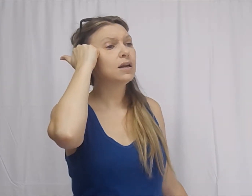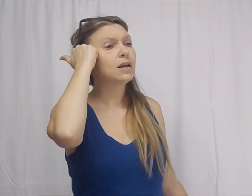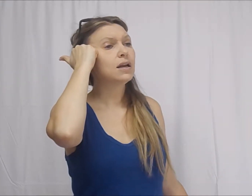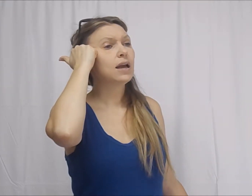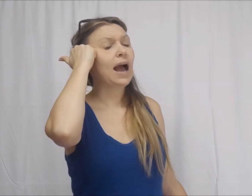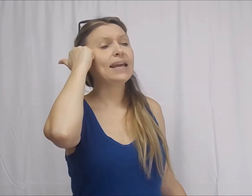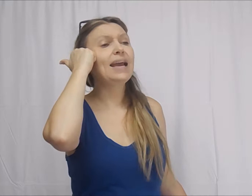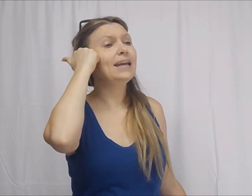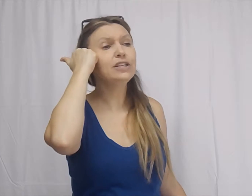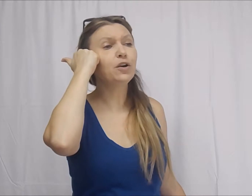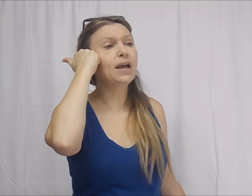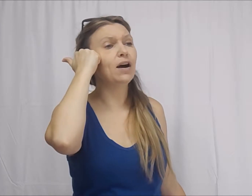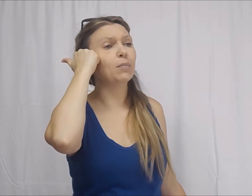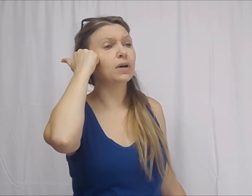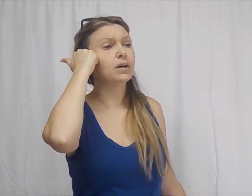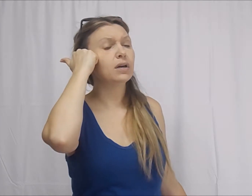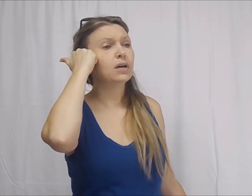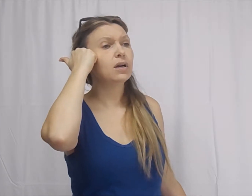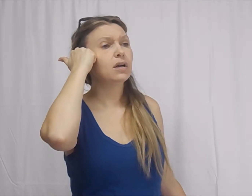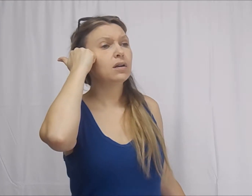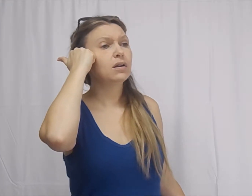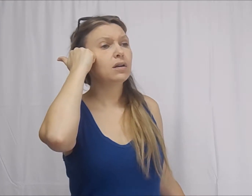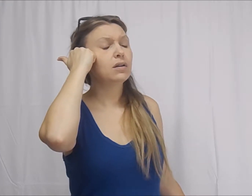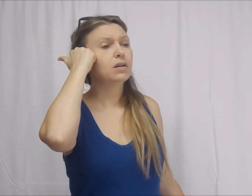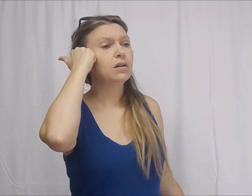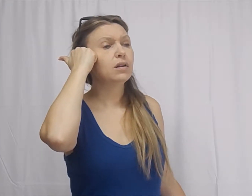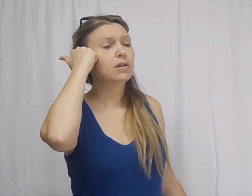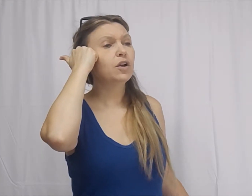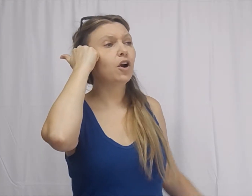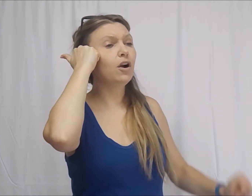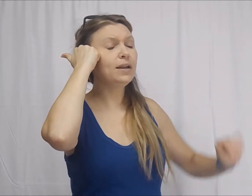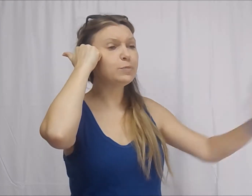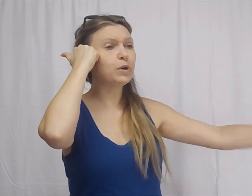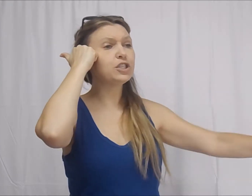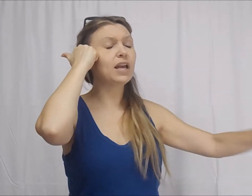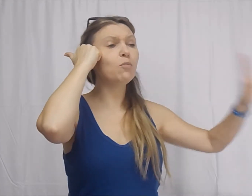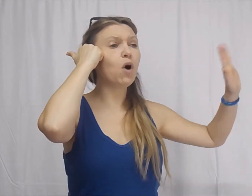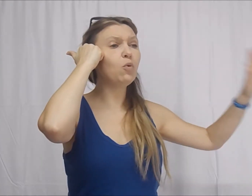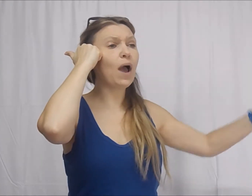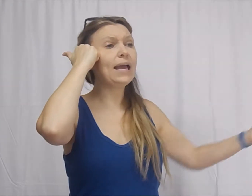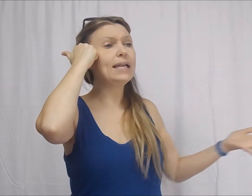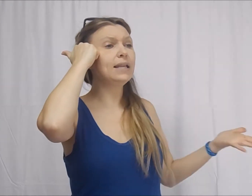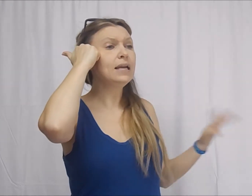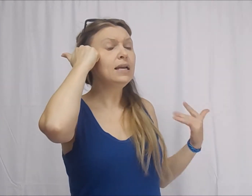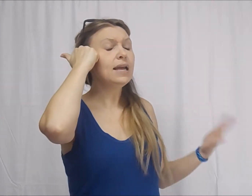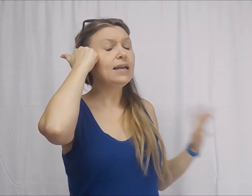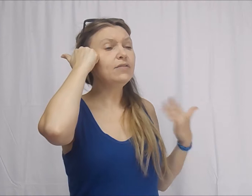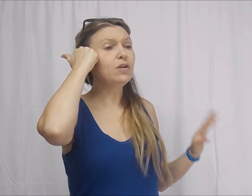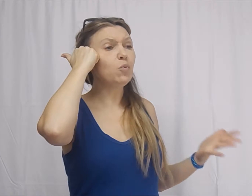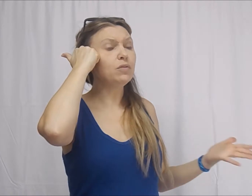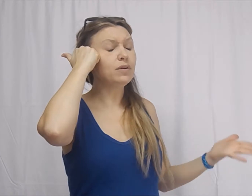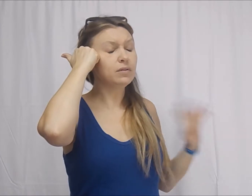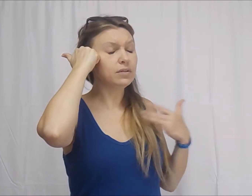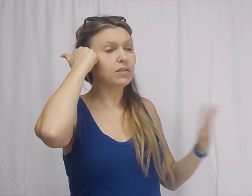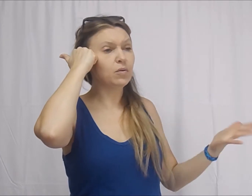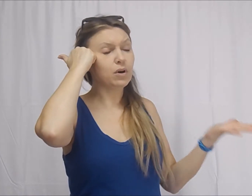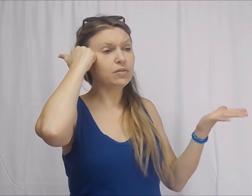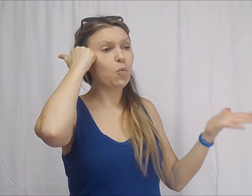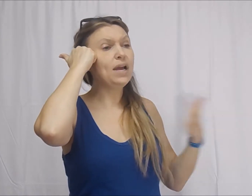I can't get to him. The current is pushing him one way and the wind